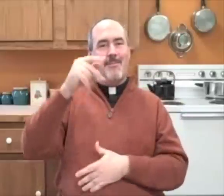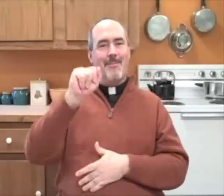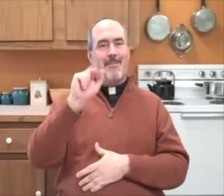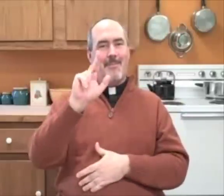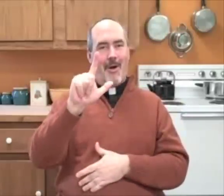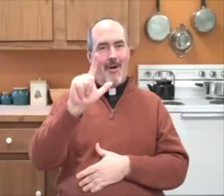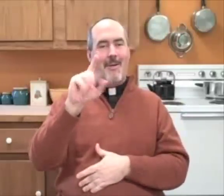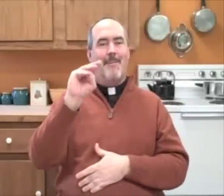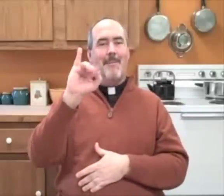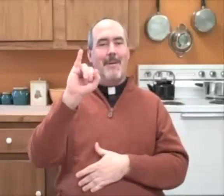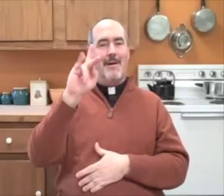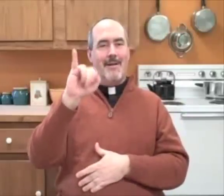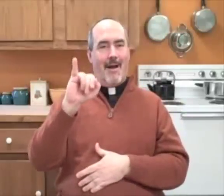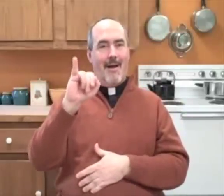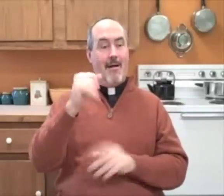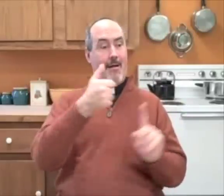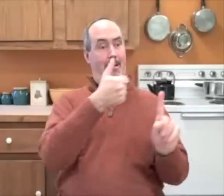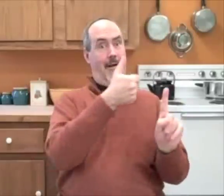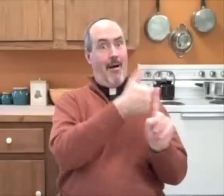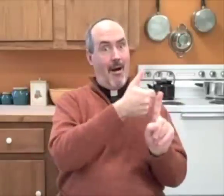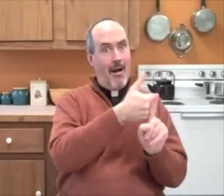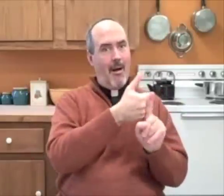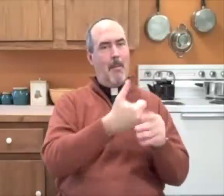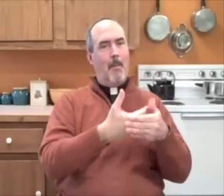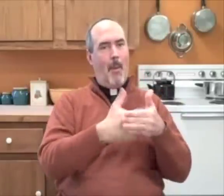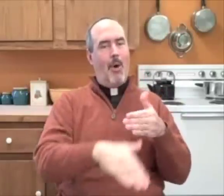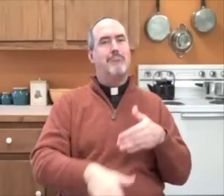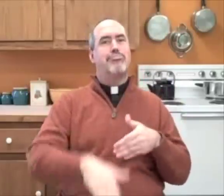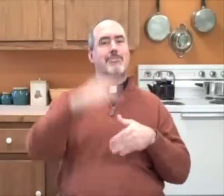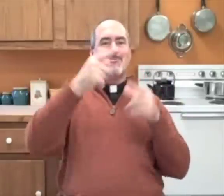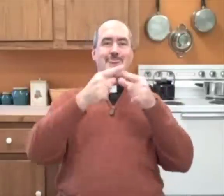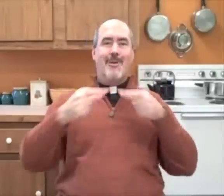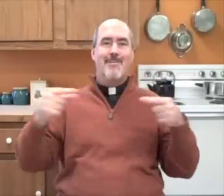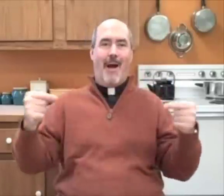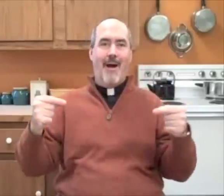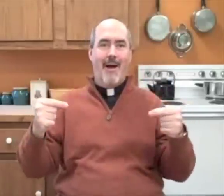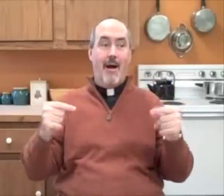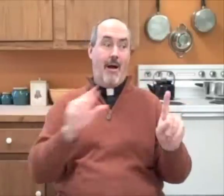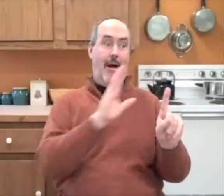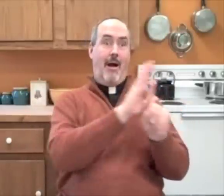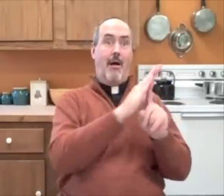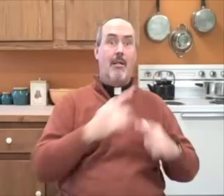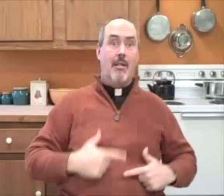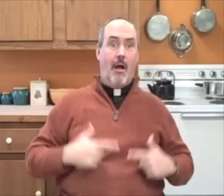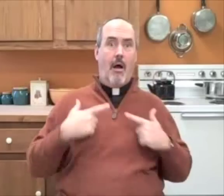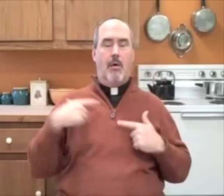who was a Japanese person with a very fascinating life.